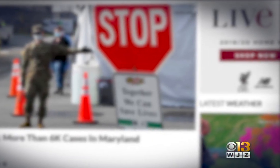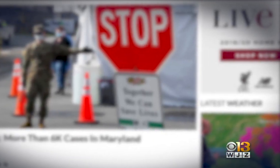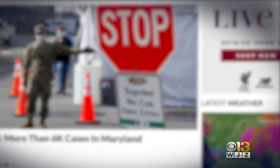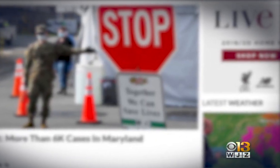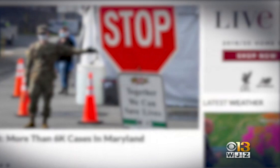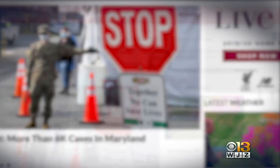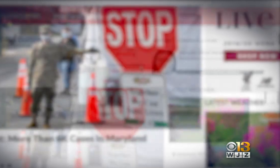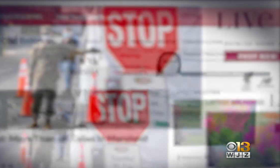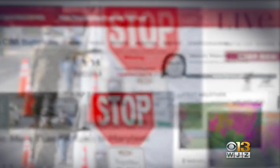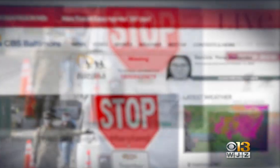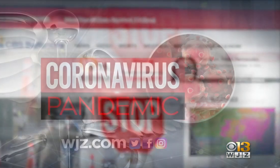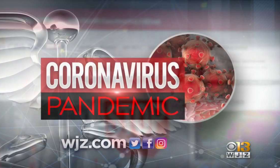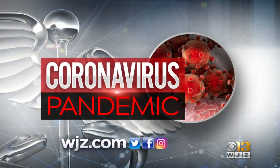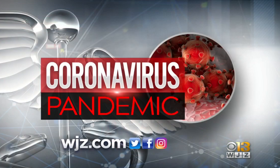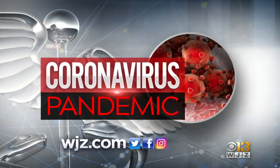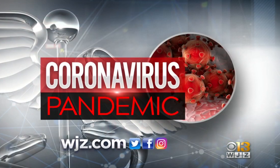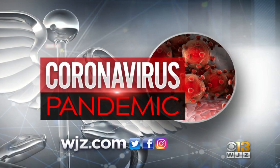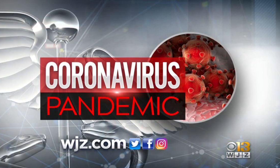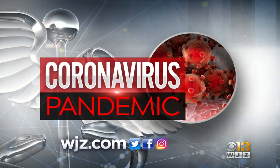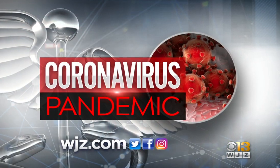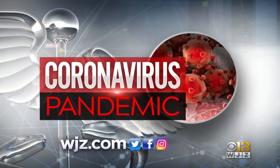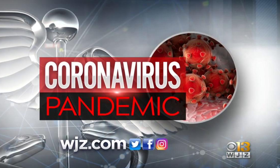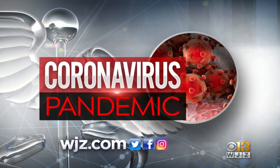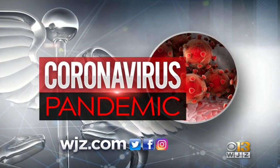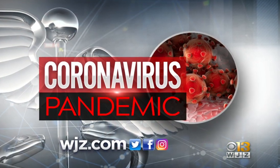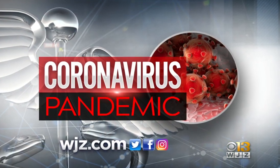and all you need to know about the coronavirus.